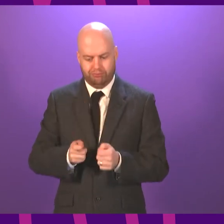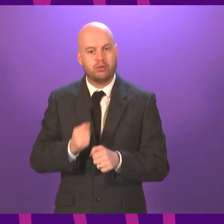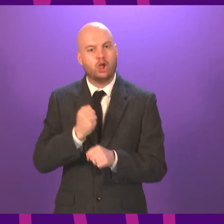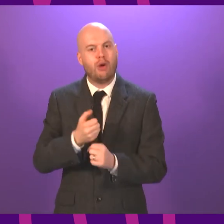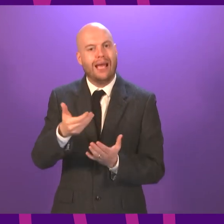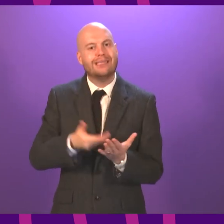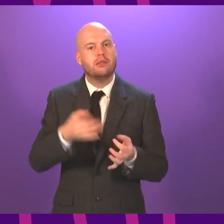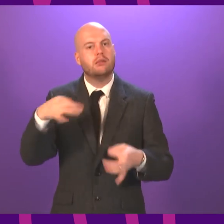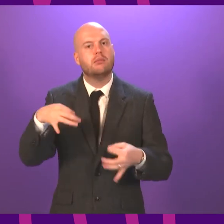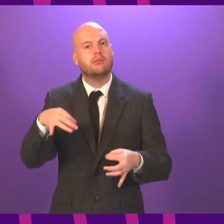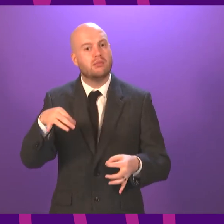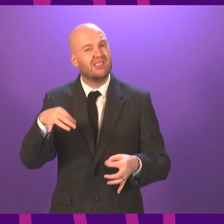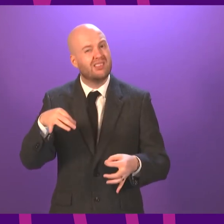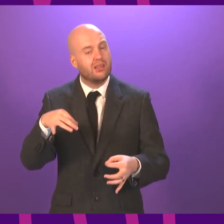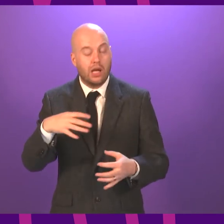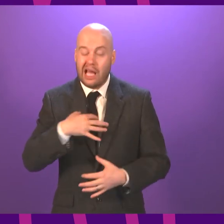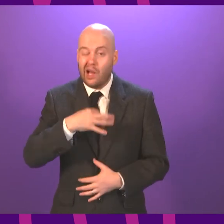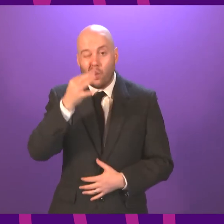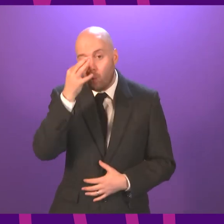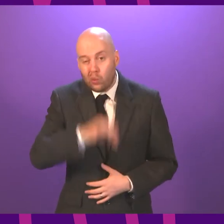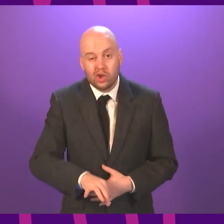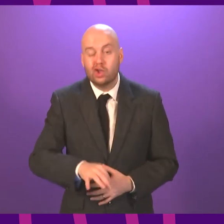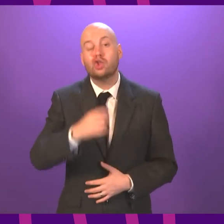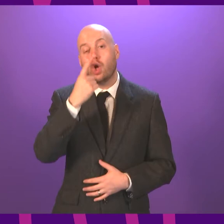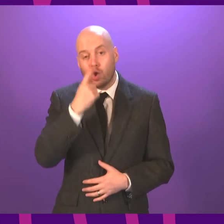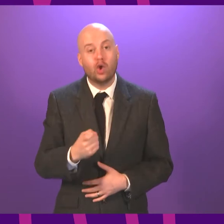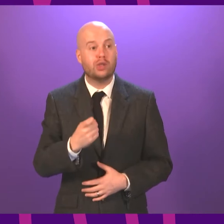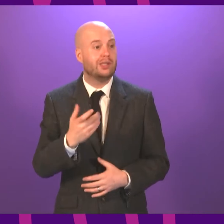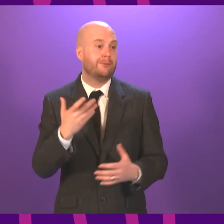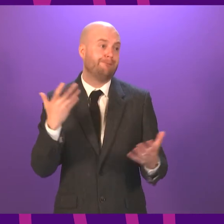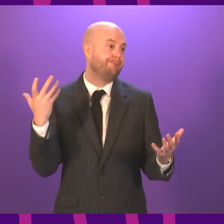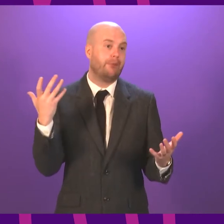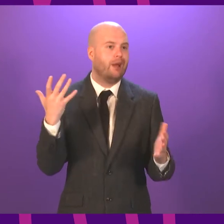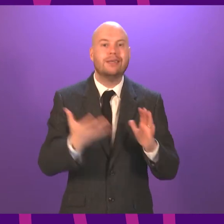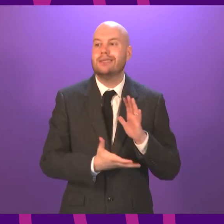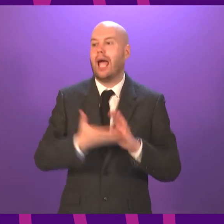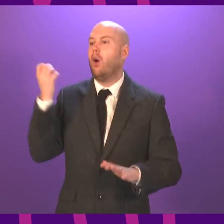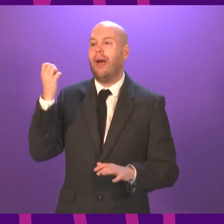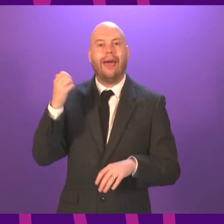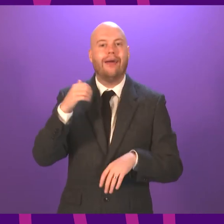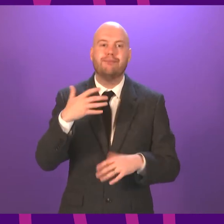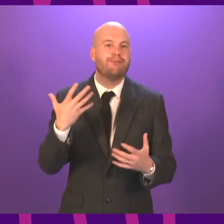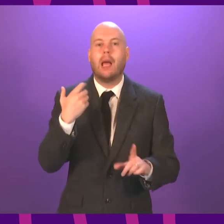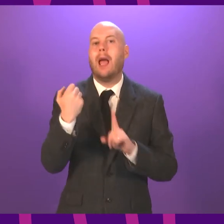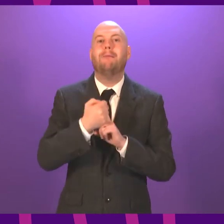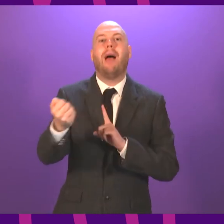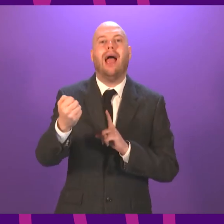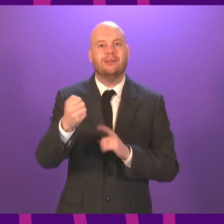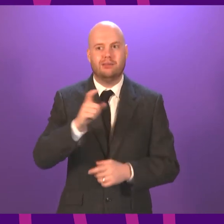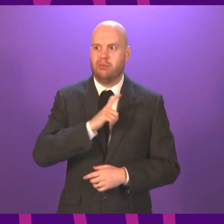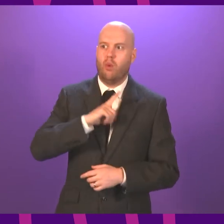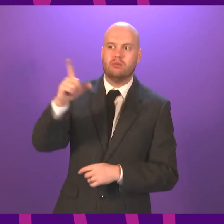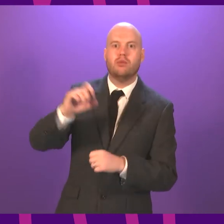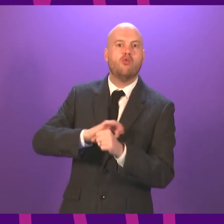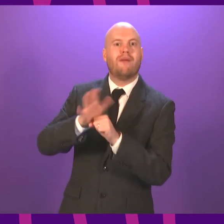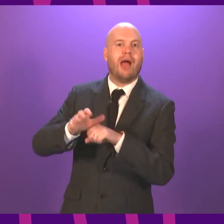impacts of this pandemic, I wish I could take away. The impact on our young people is very near, if not at the top of that list.